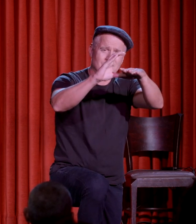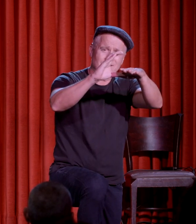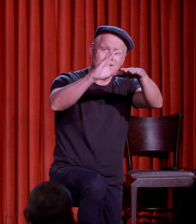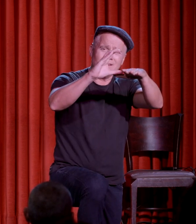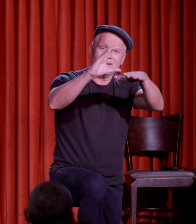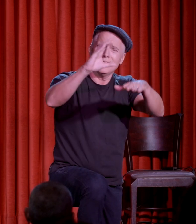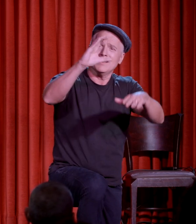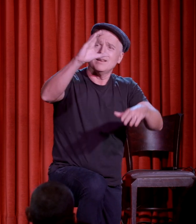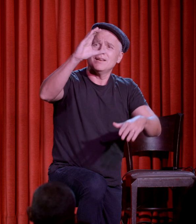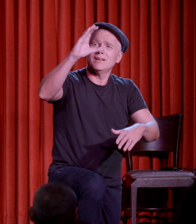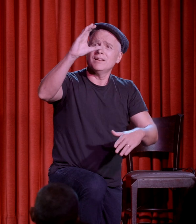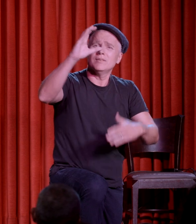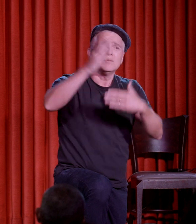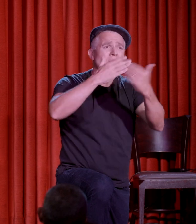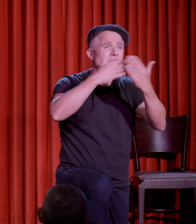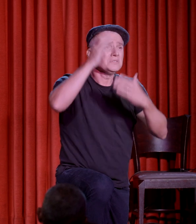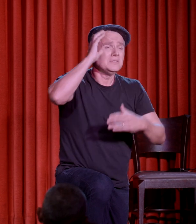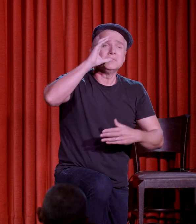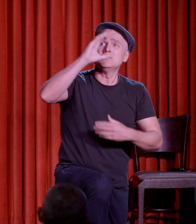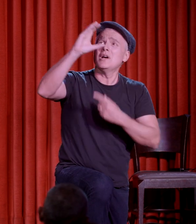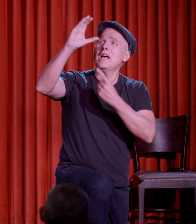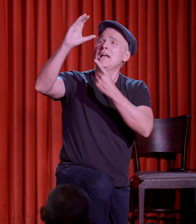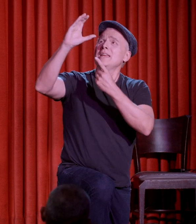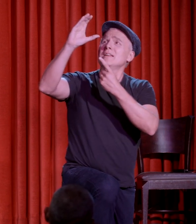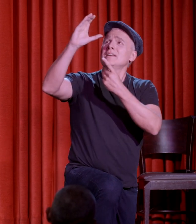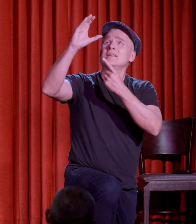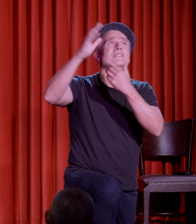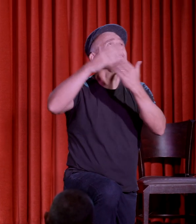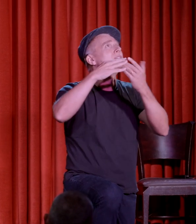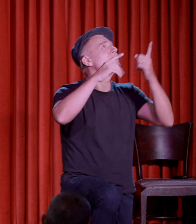whether the sunshine, whether the rain,